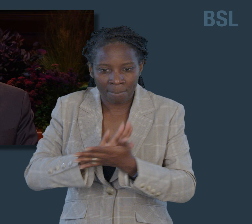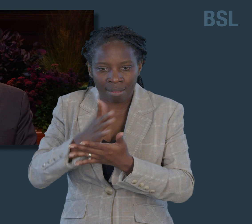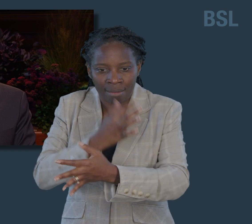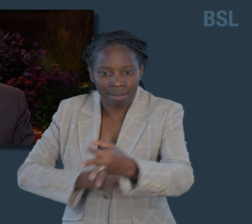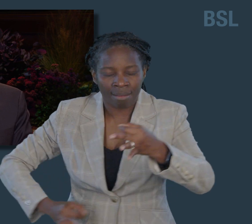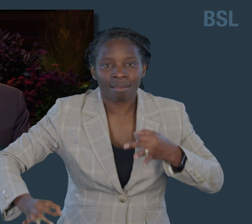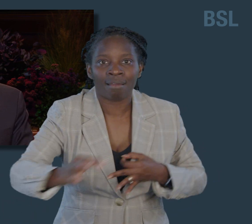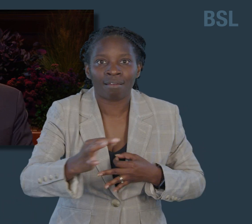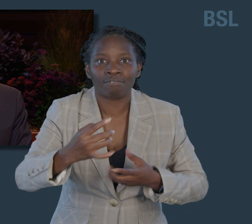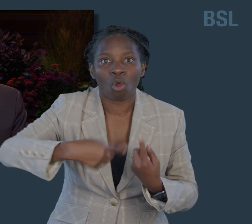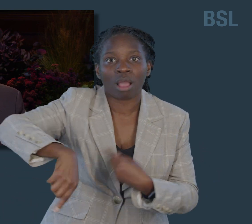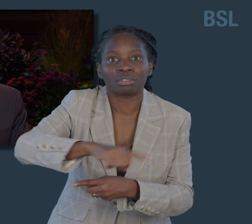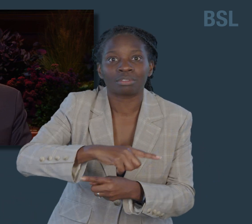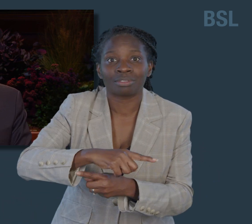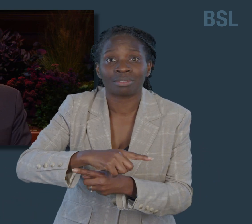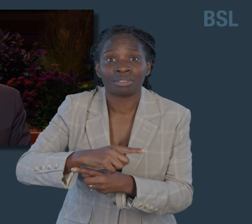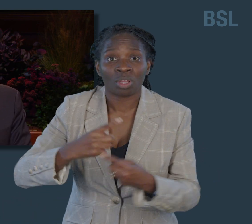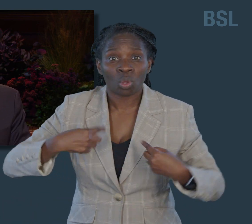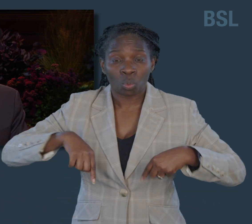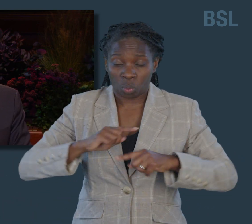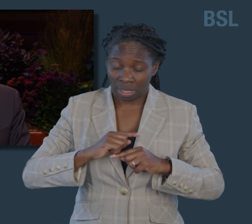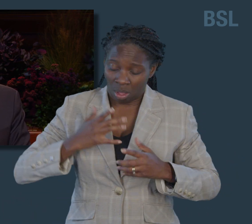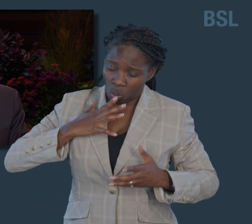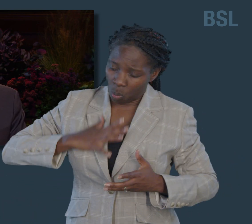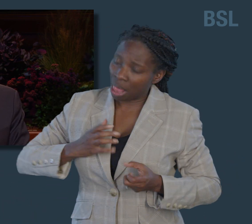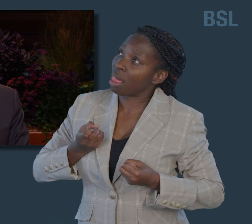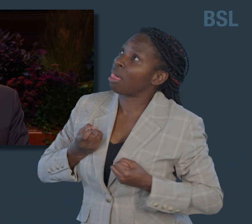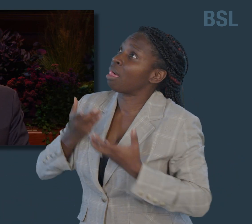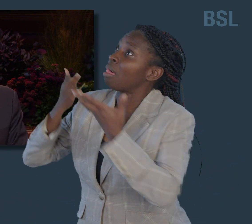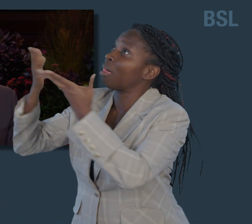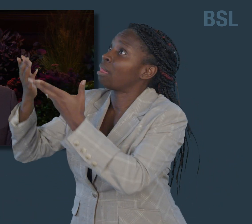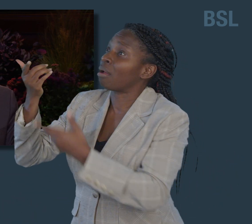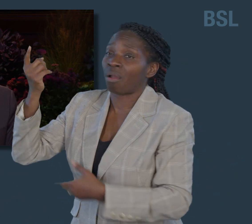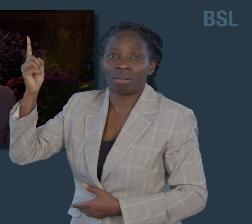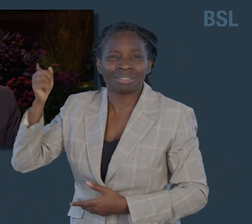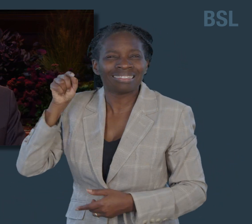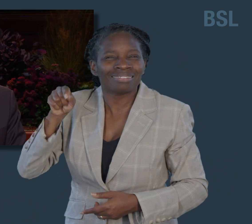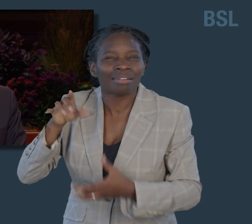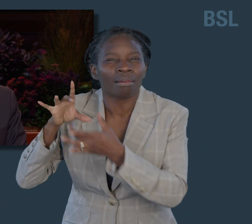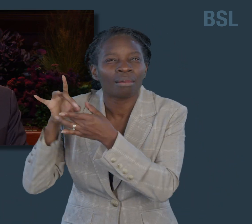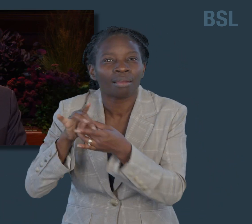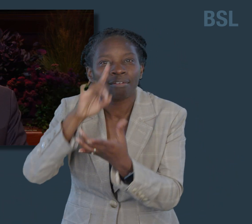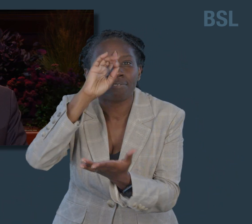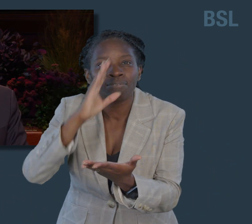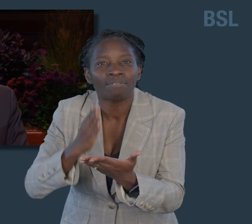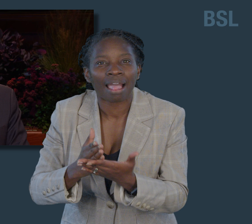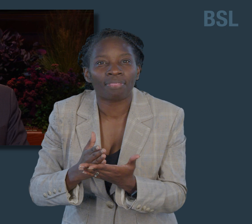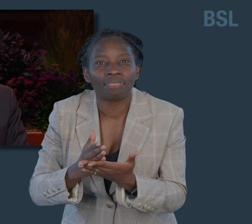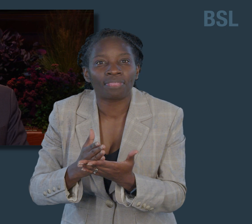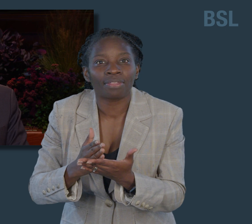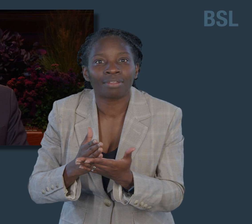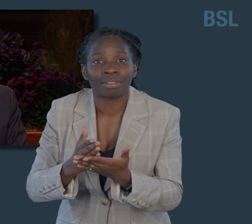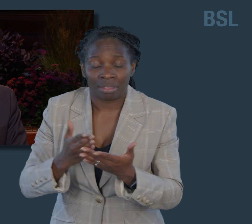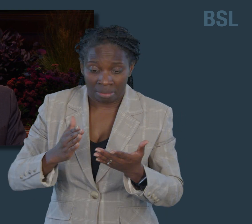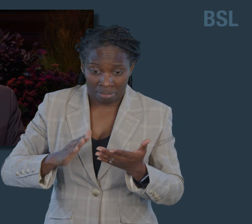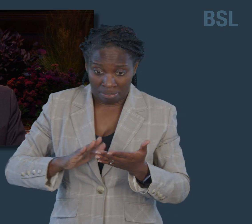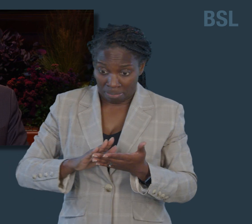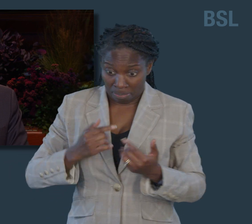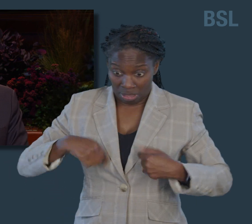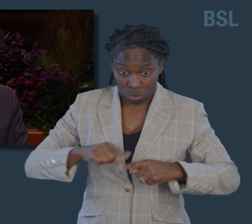submit our will to God's is an act of faith that lies at the heart of our discipleship. In making that choice, we discover